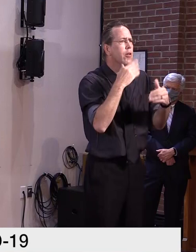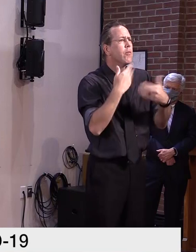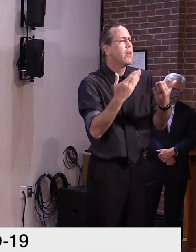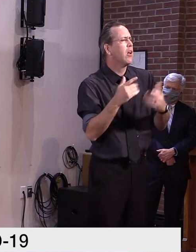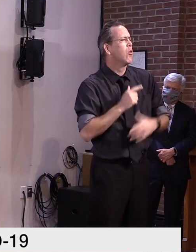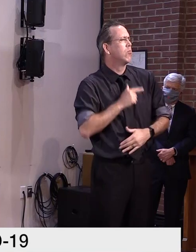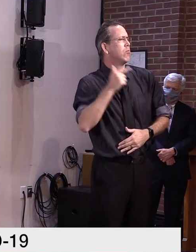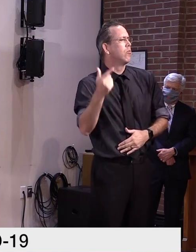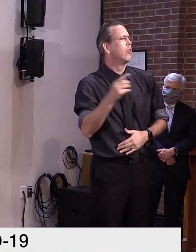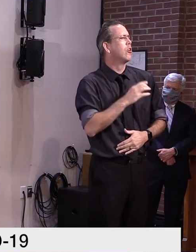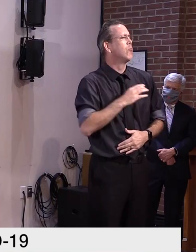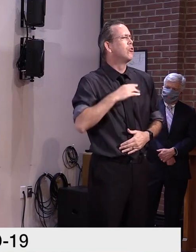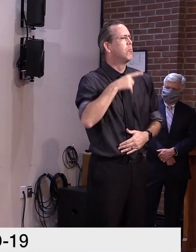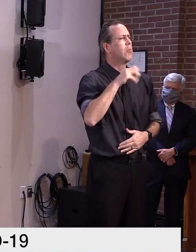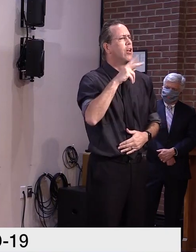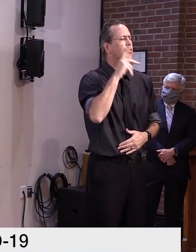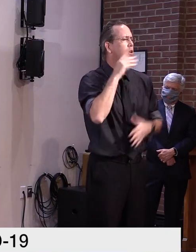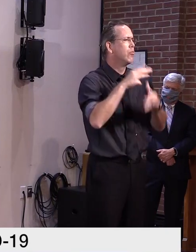this week's modeling update.